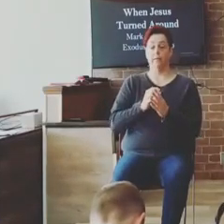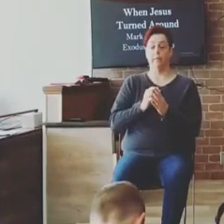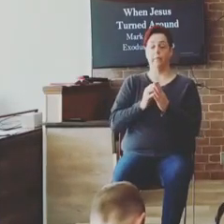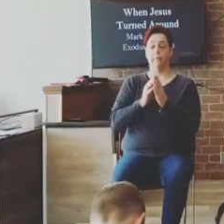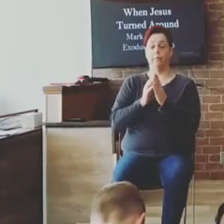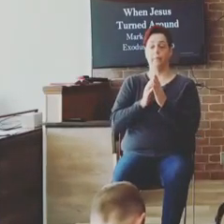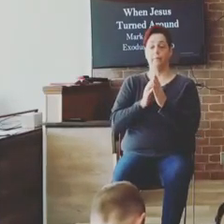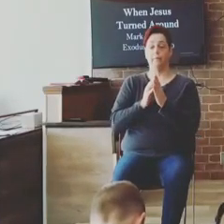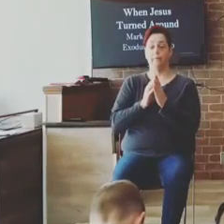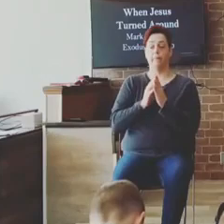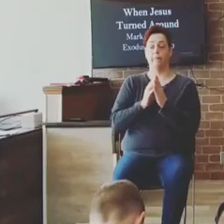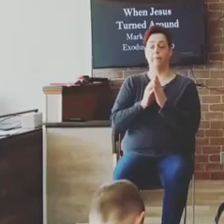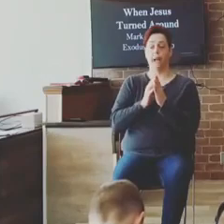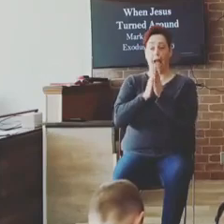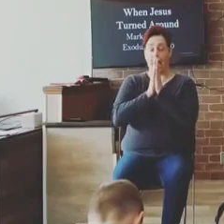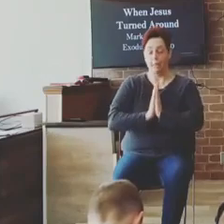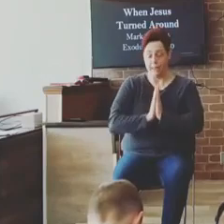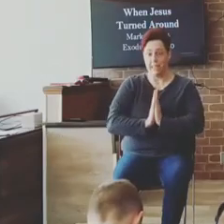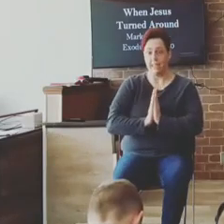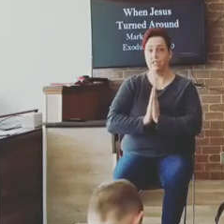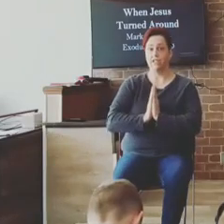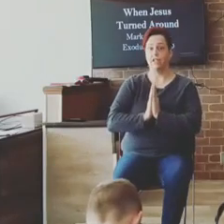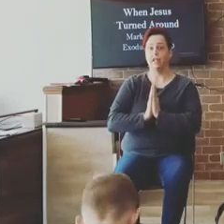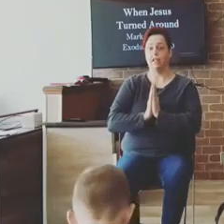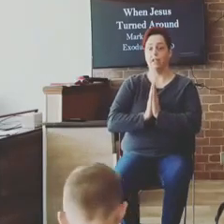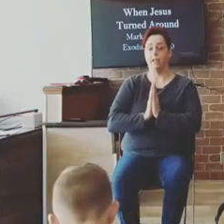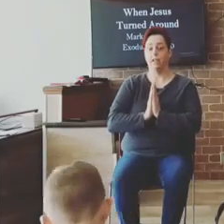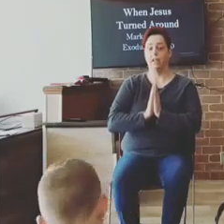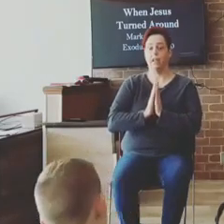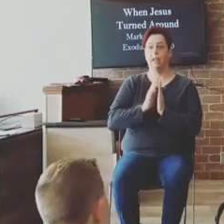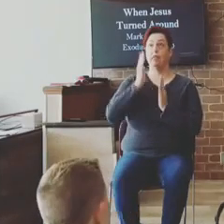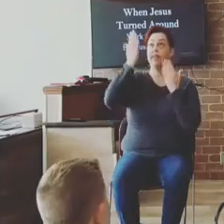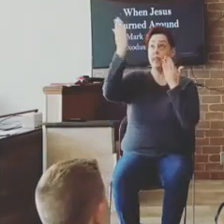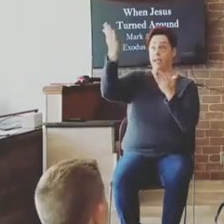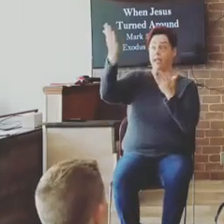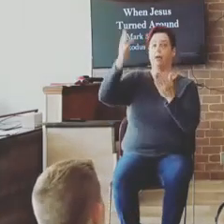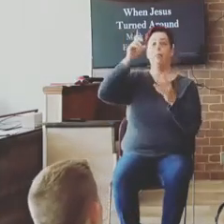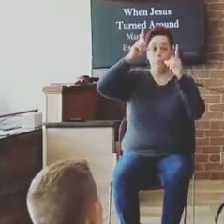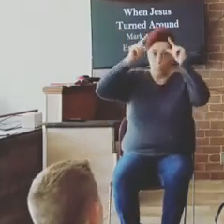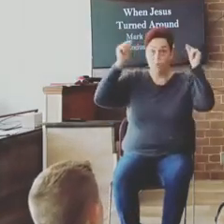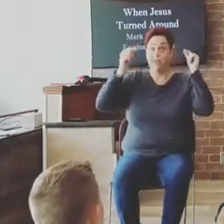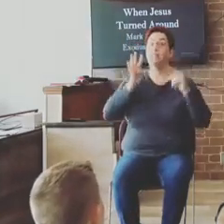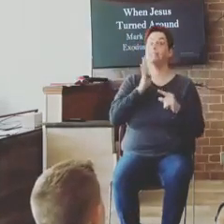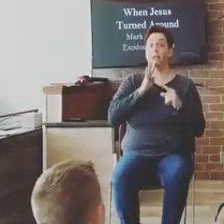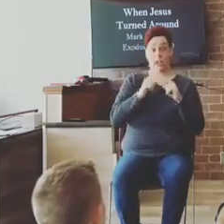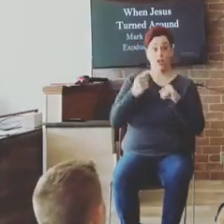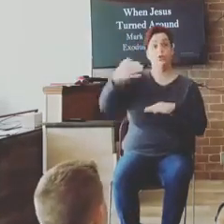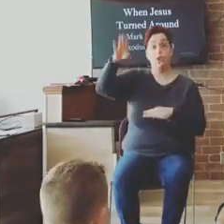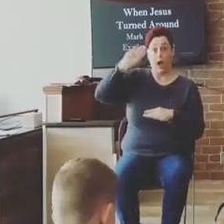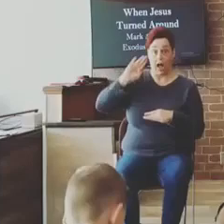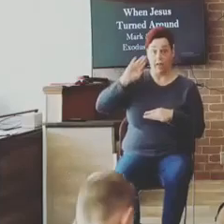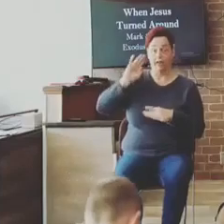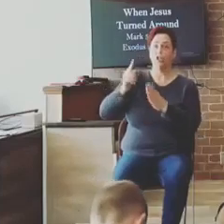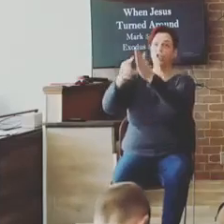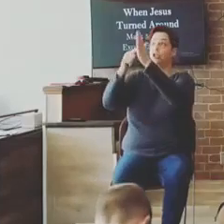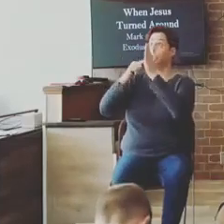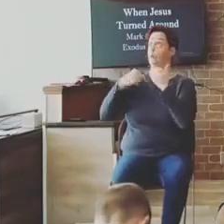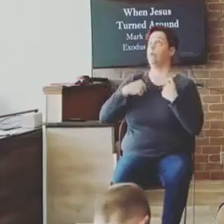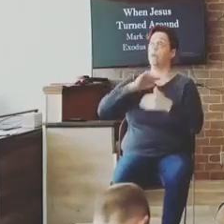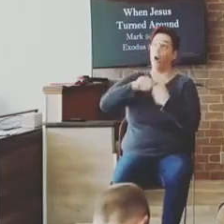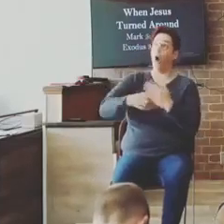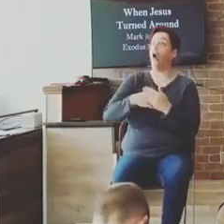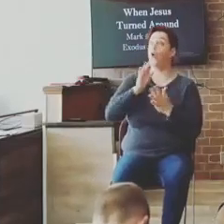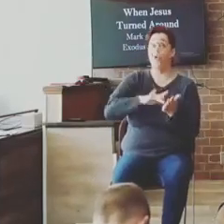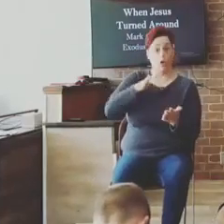Now, this is Moses speaking to God. And he said, will make all my goodness pass before thee.